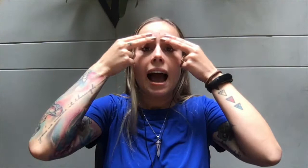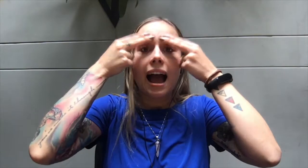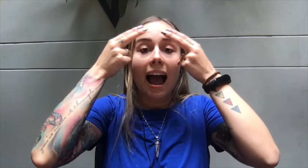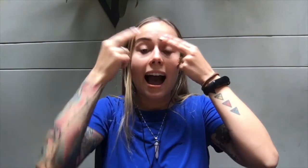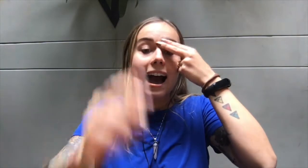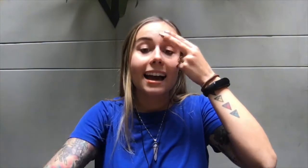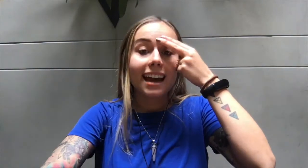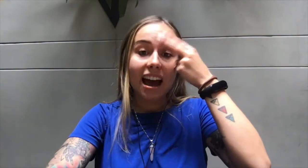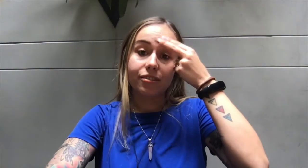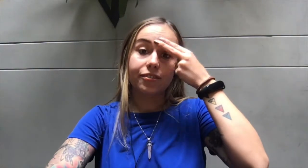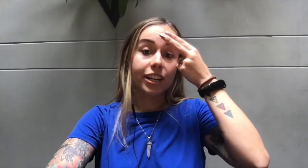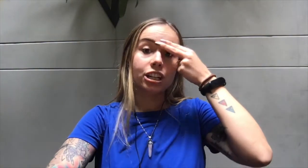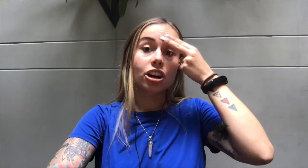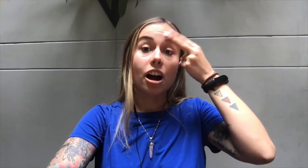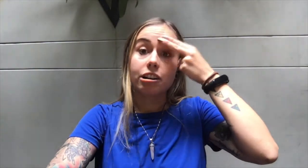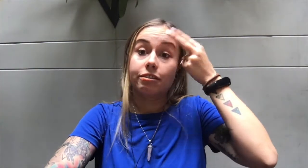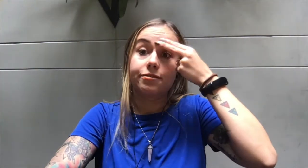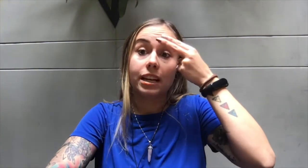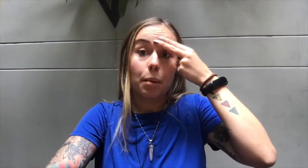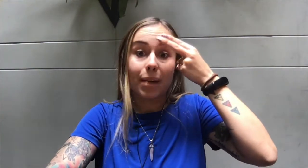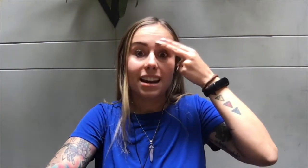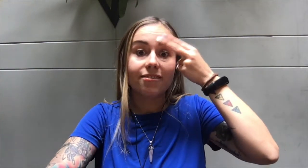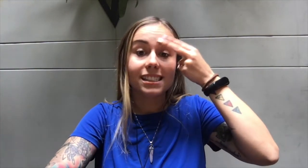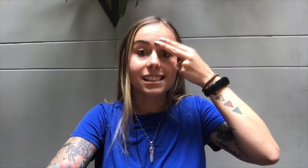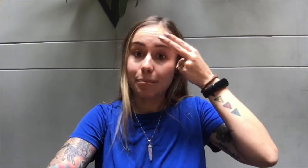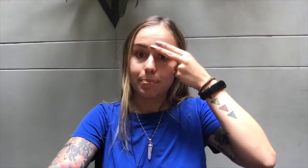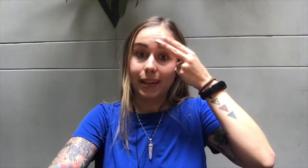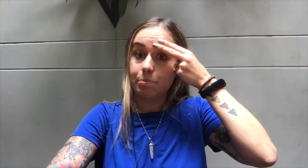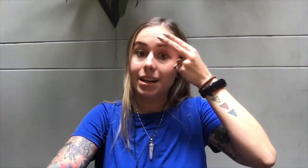I have a fear of manifesting big money.